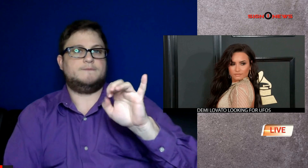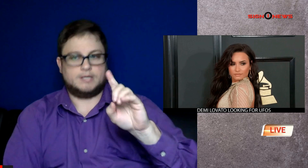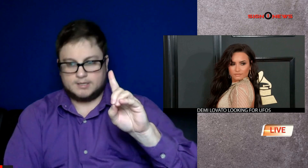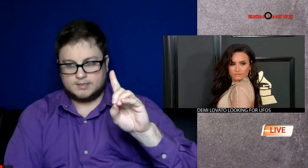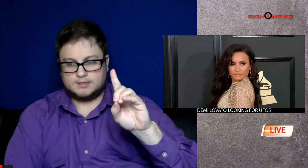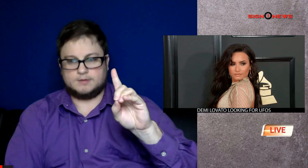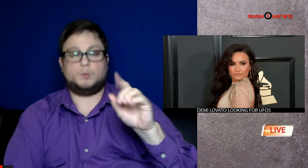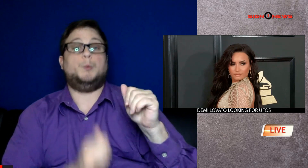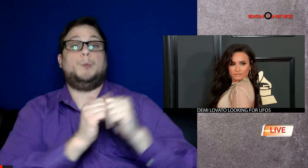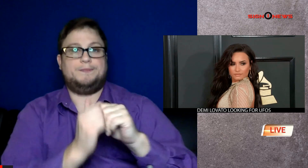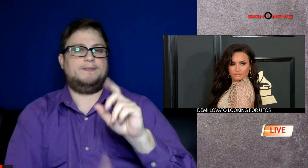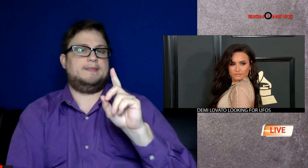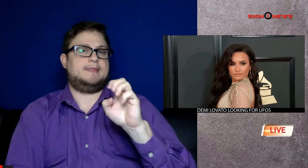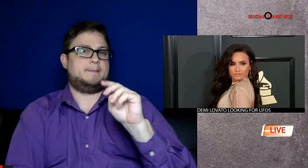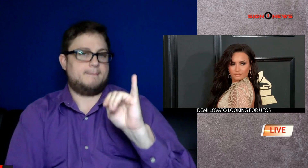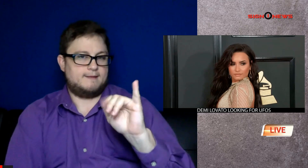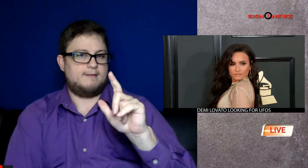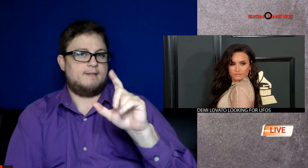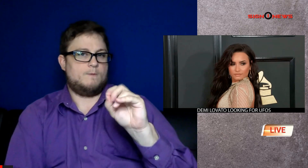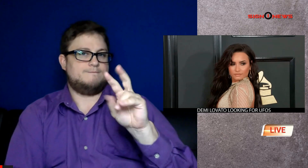Unidentified with Demi Lovato